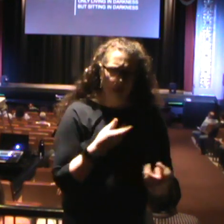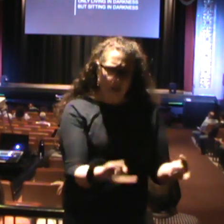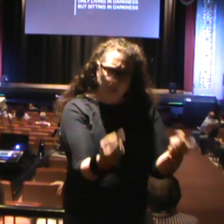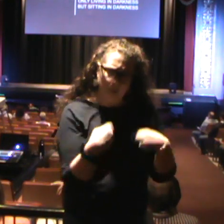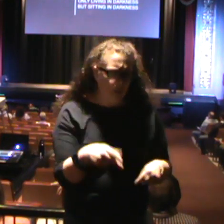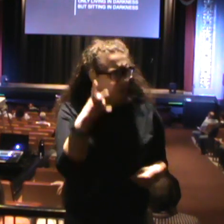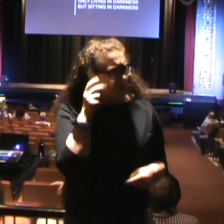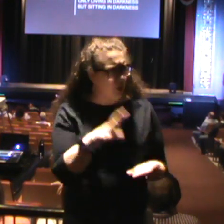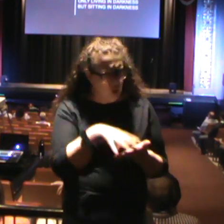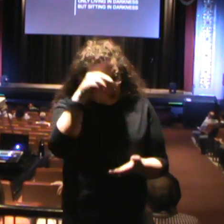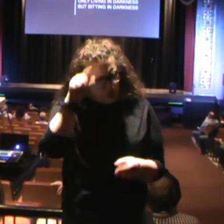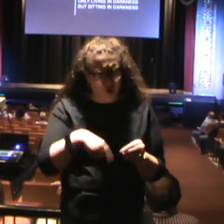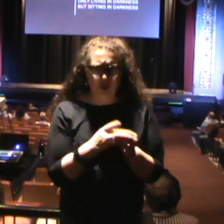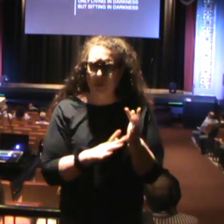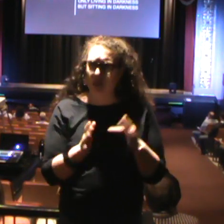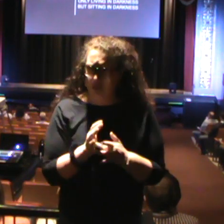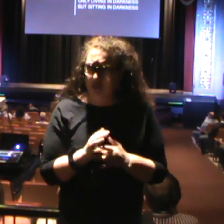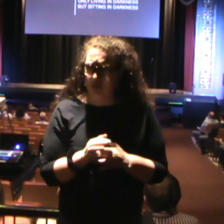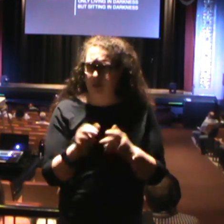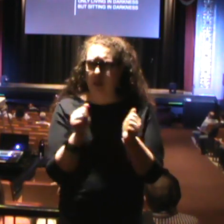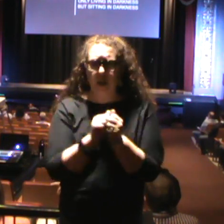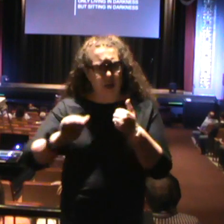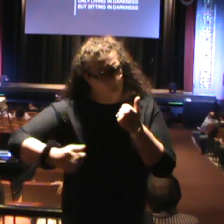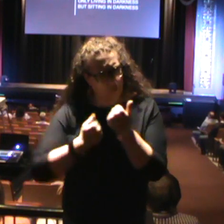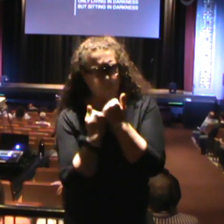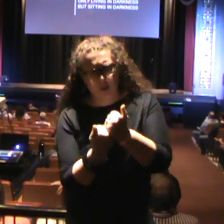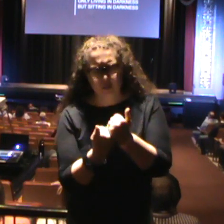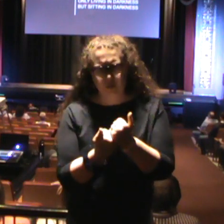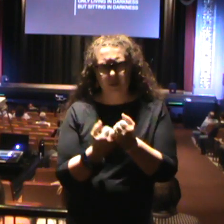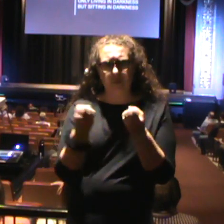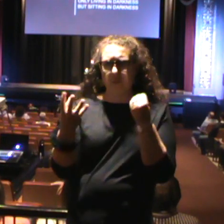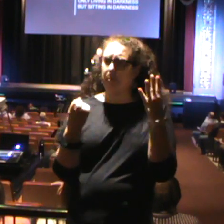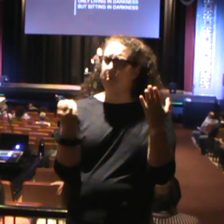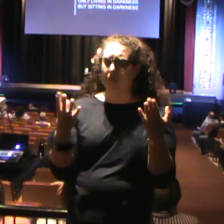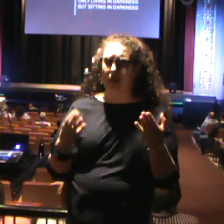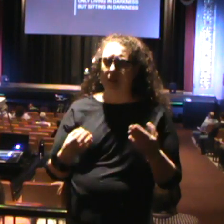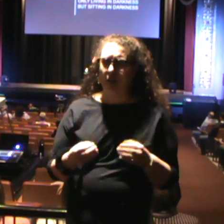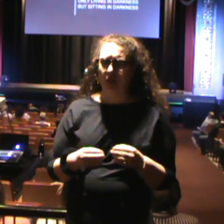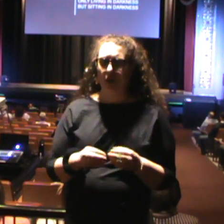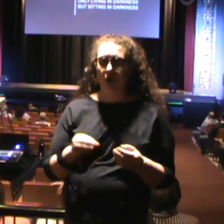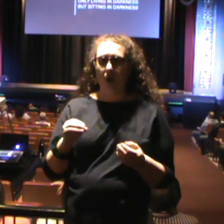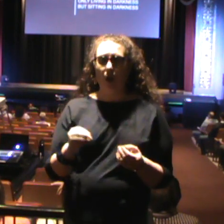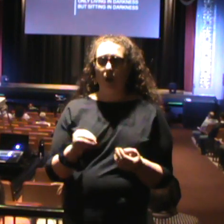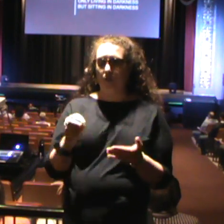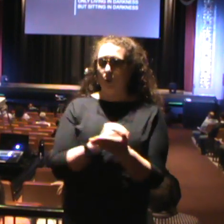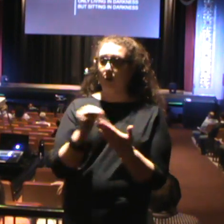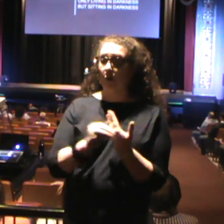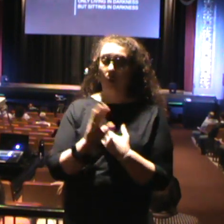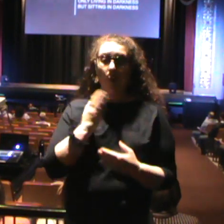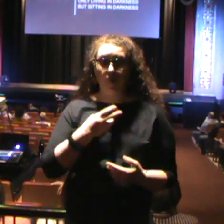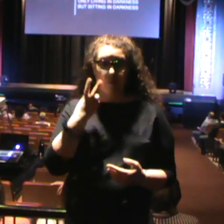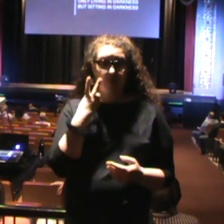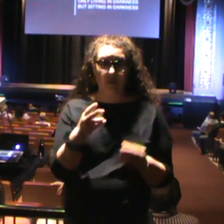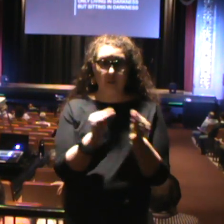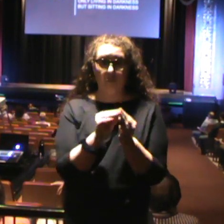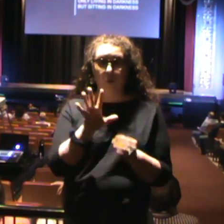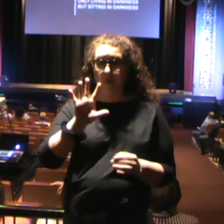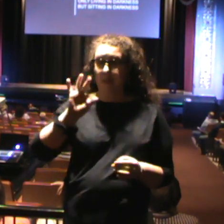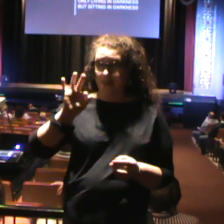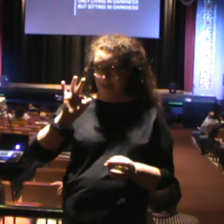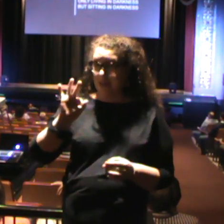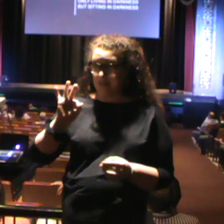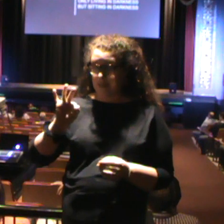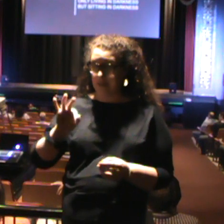And through partnership with a lot of different organizations and our ministries here, we have seen over 19 unsheltered people get homes